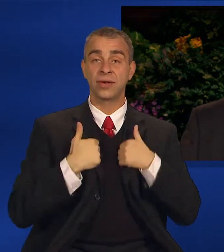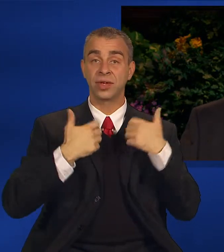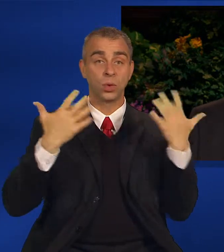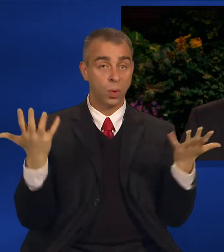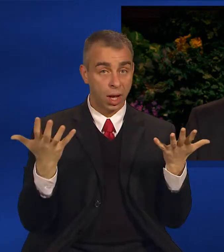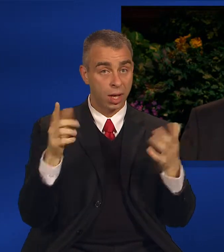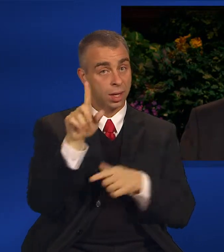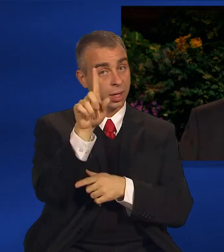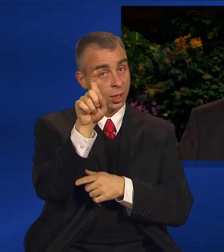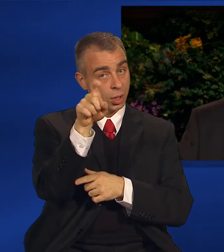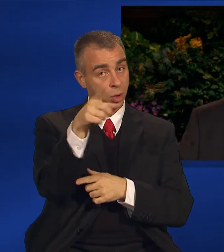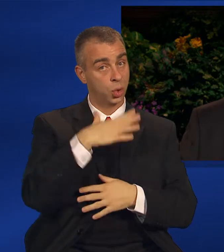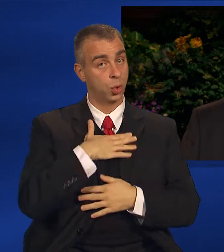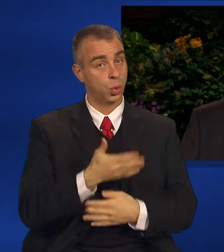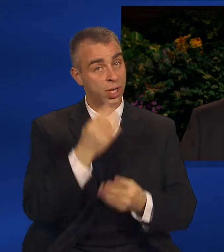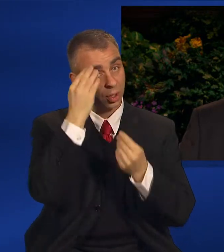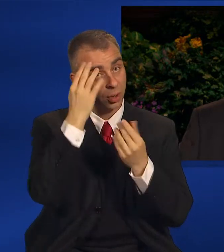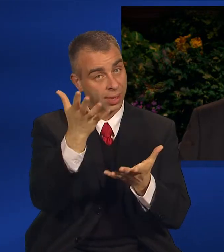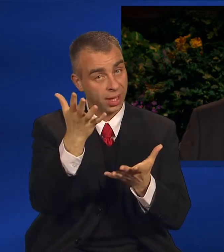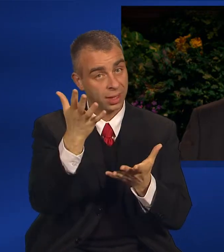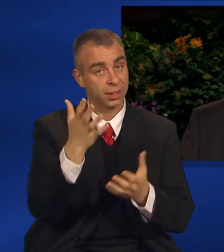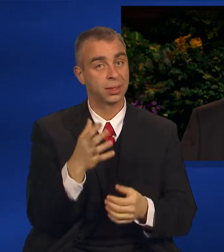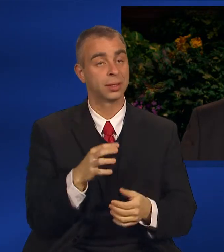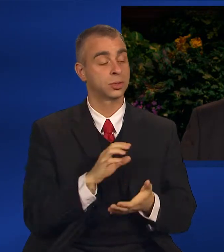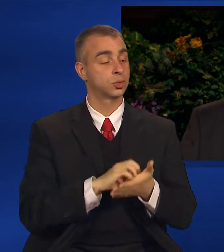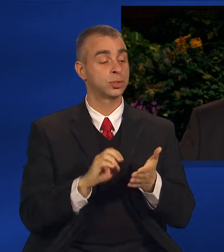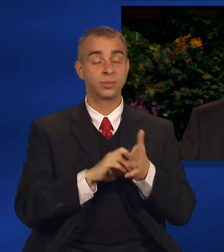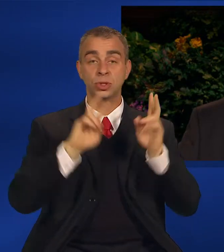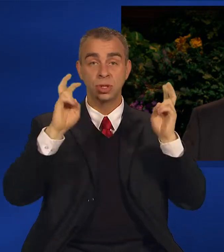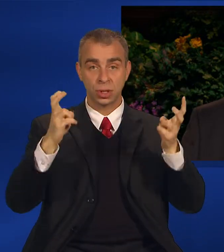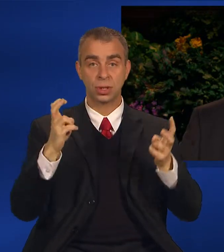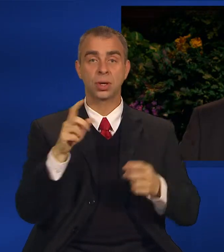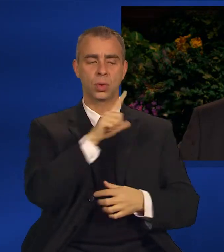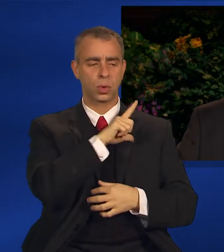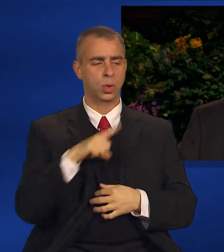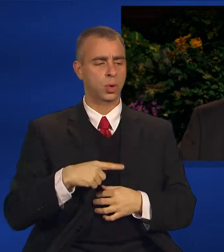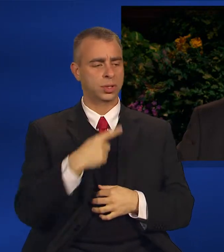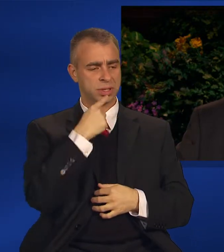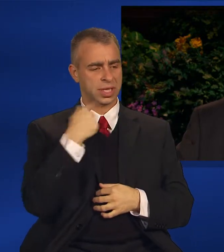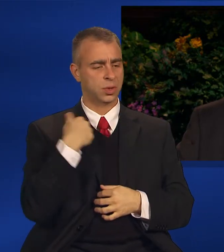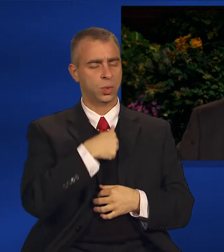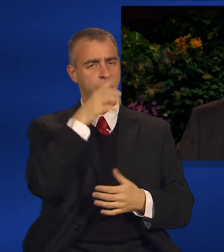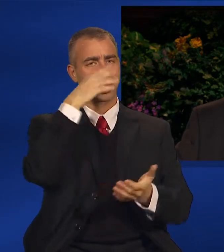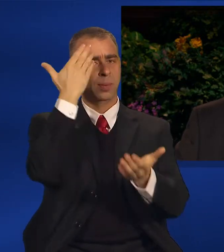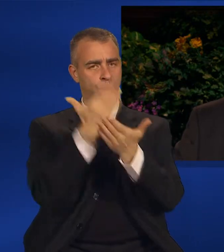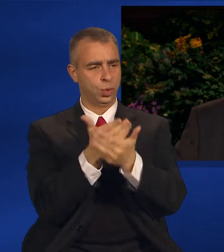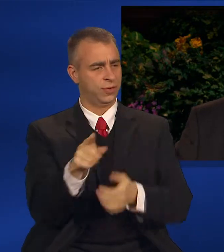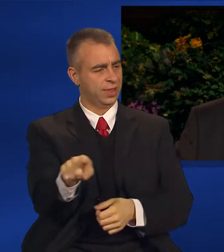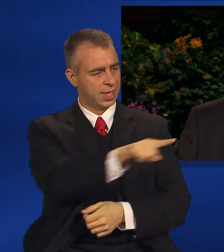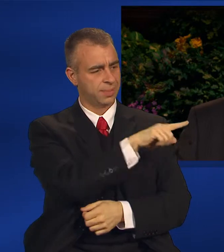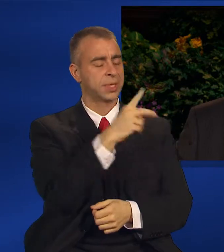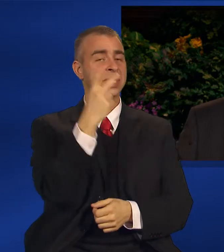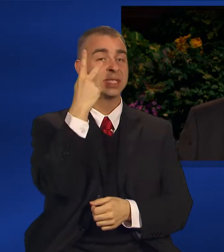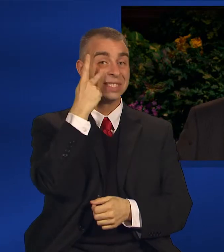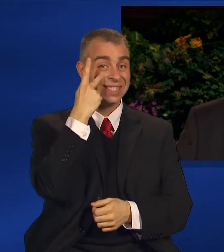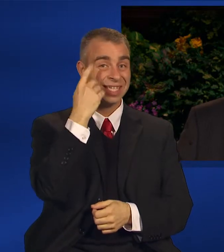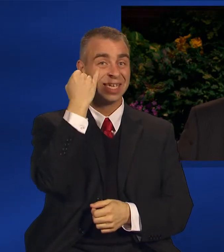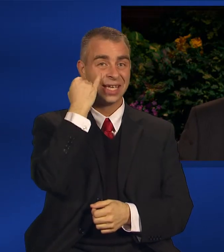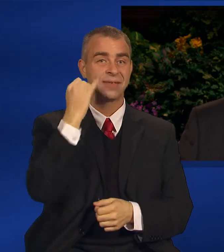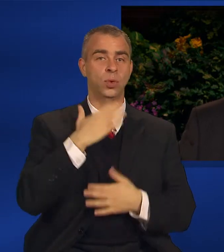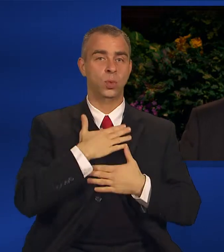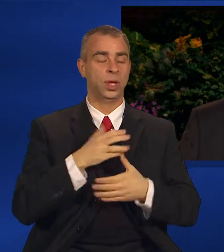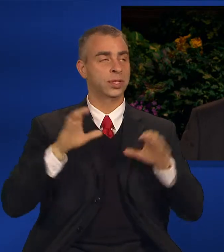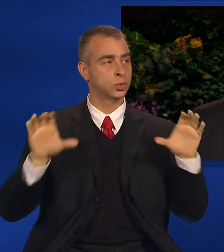We will prove them herewith, saith the Lord, to see if they will do all things whatsoever the Lord their God